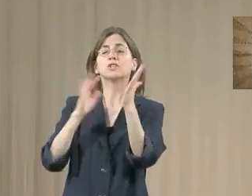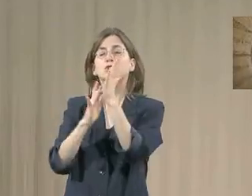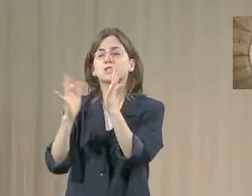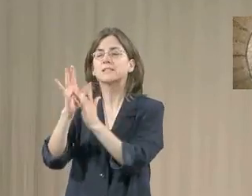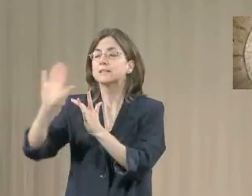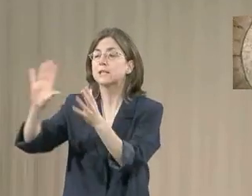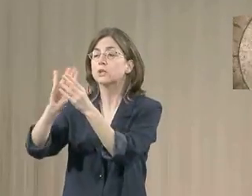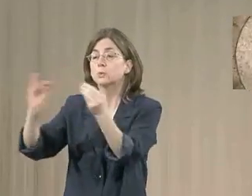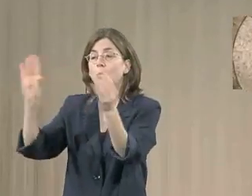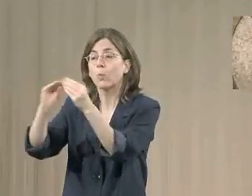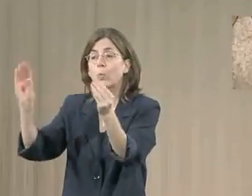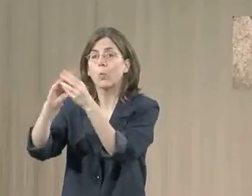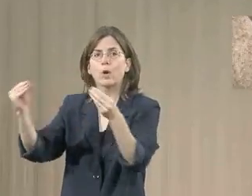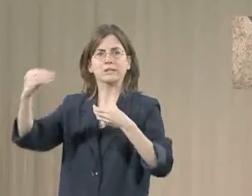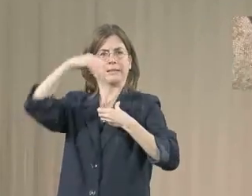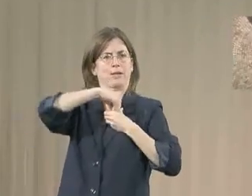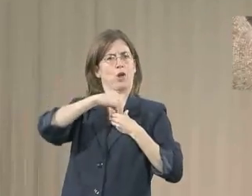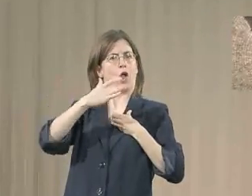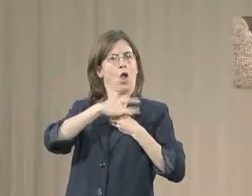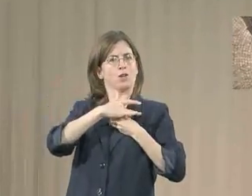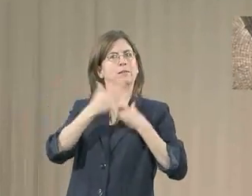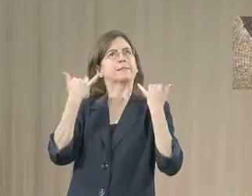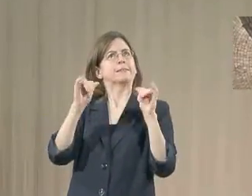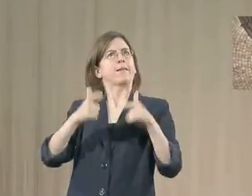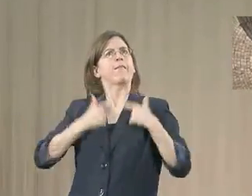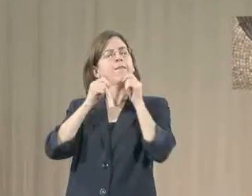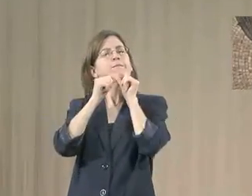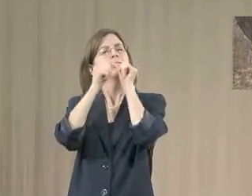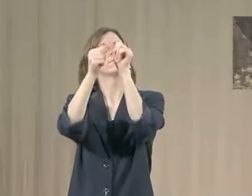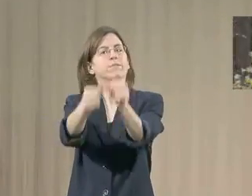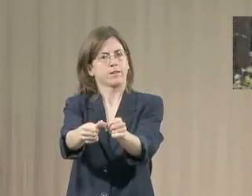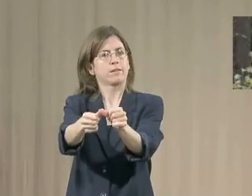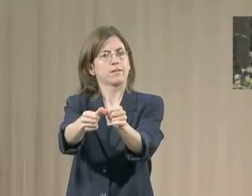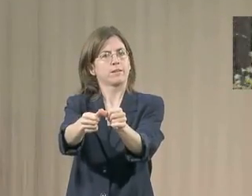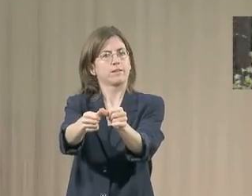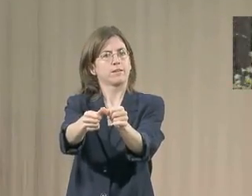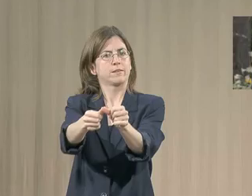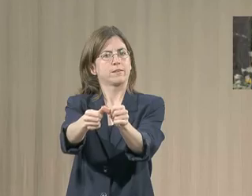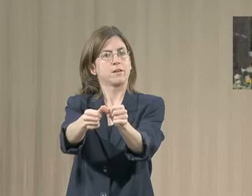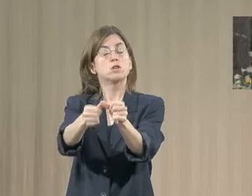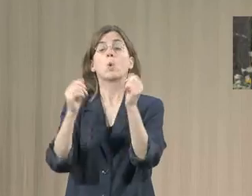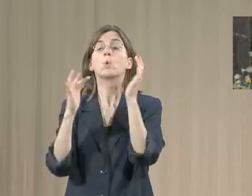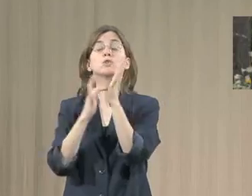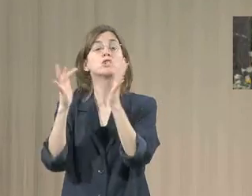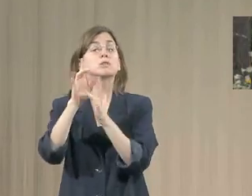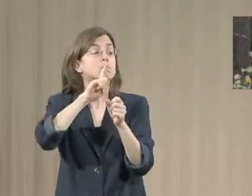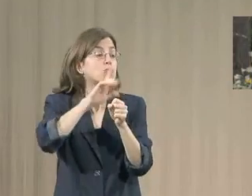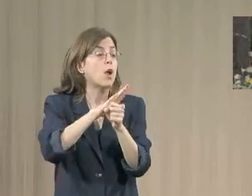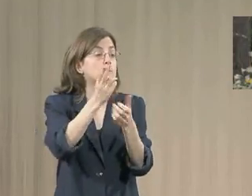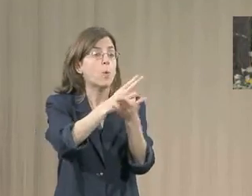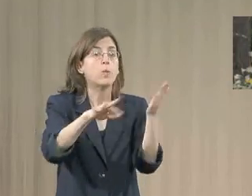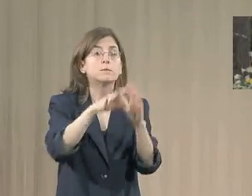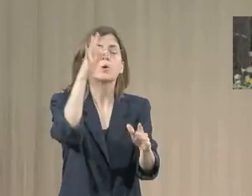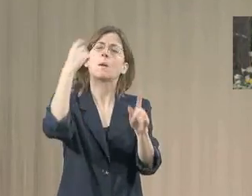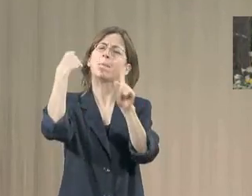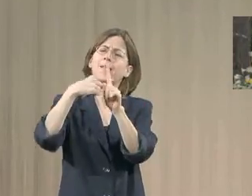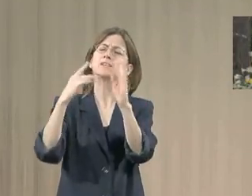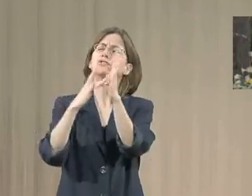words of Jesus living in our hearts. With this promise of the Holy Spirit and